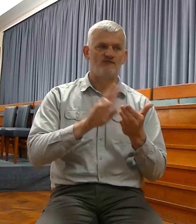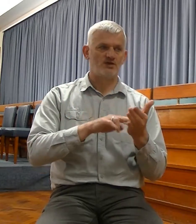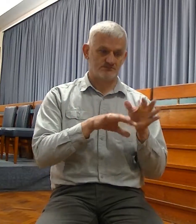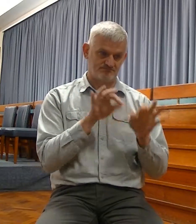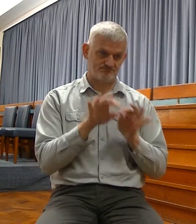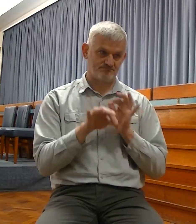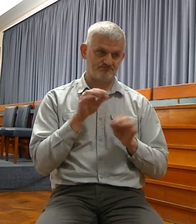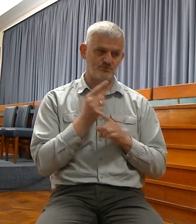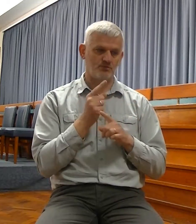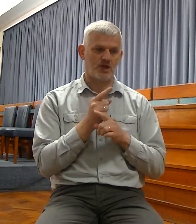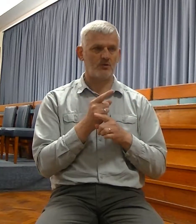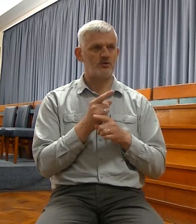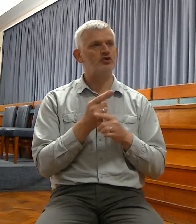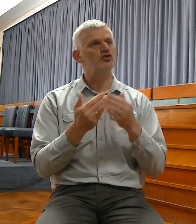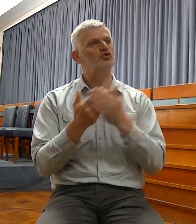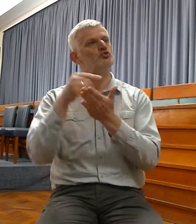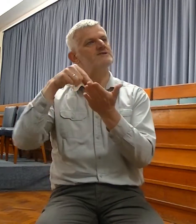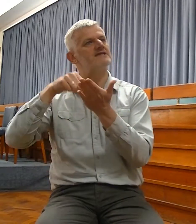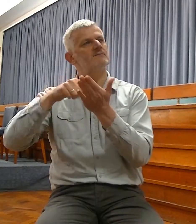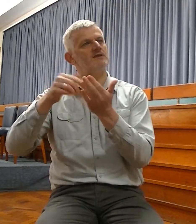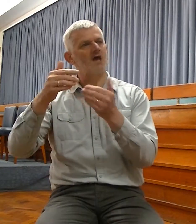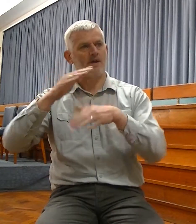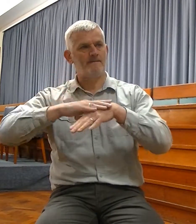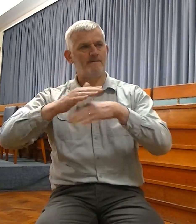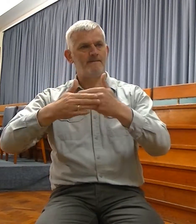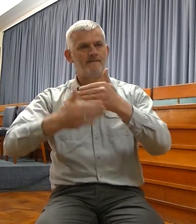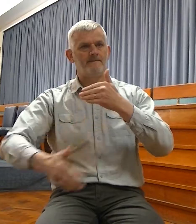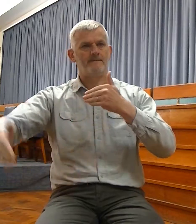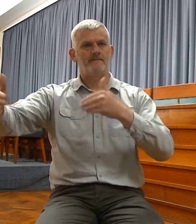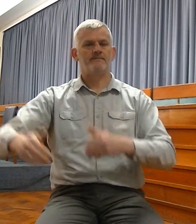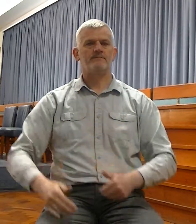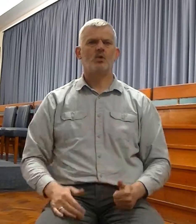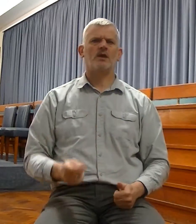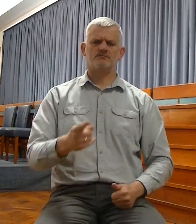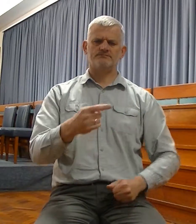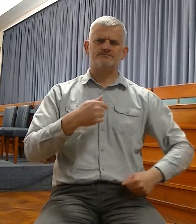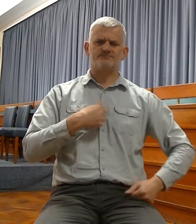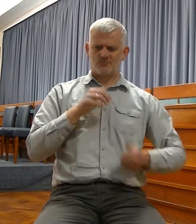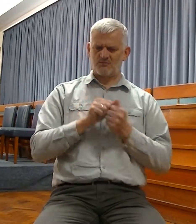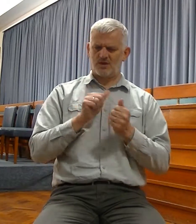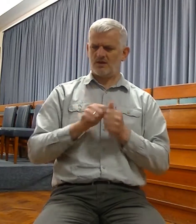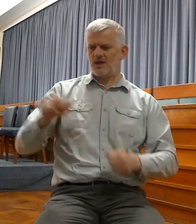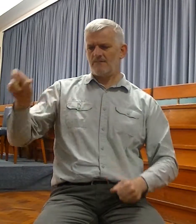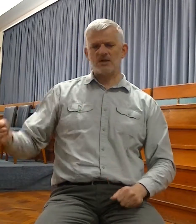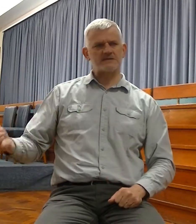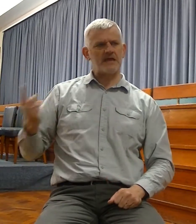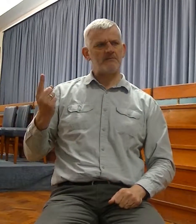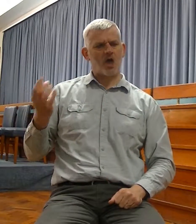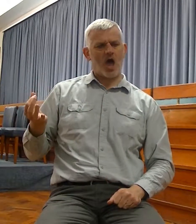of the New Testament age. I was asked once many years ago, why there is no